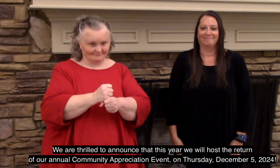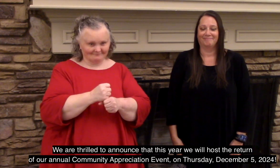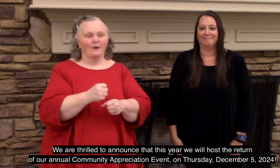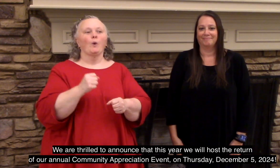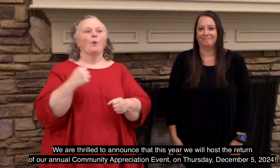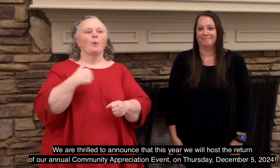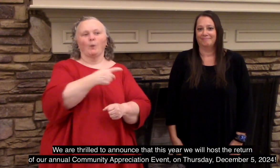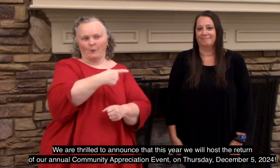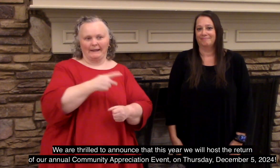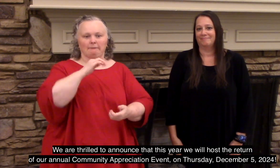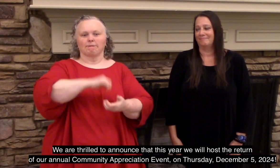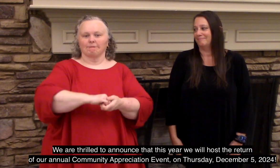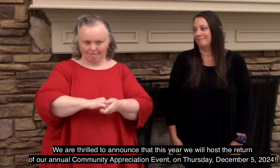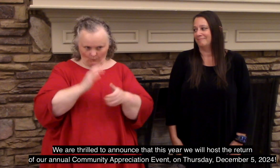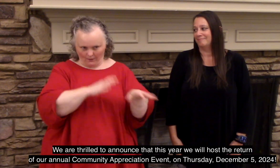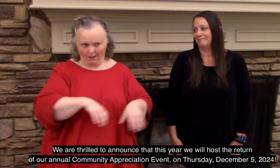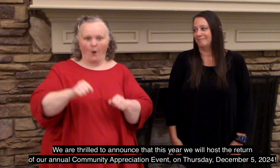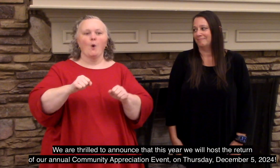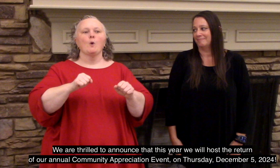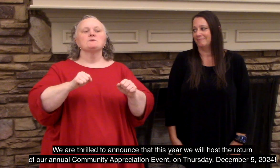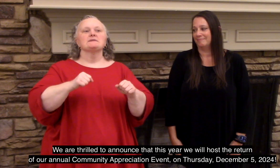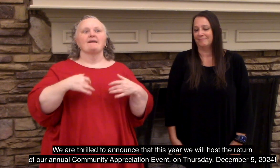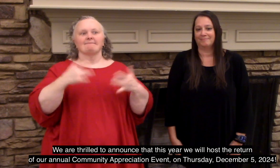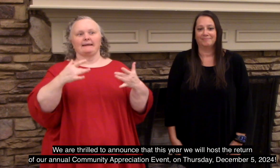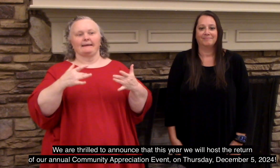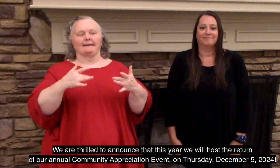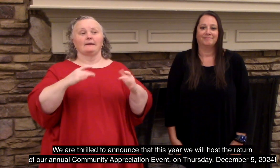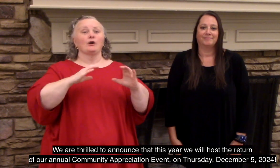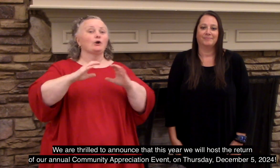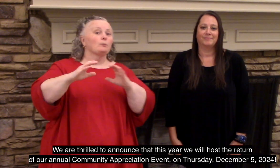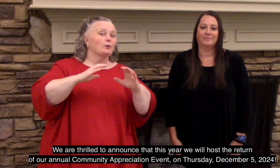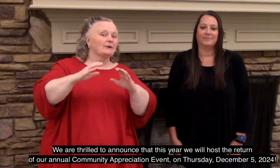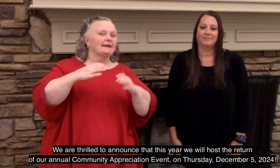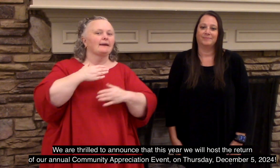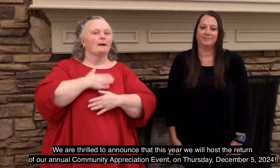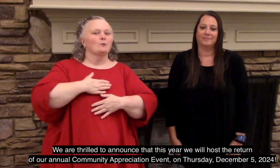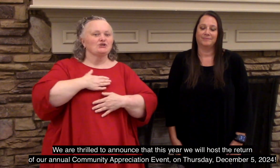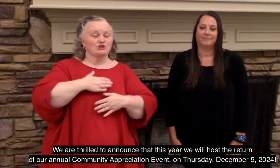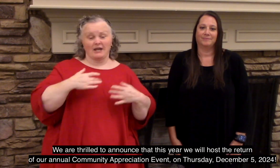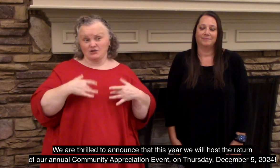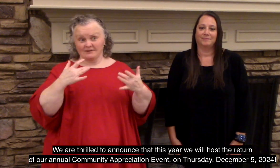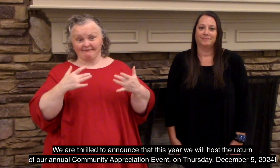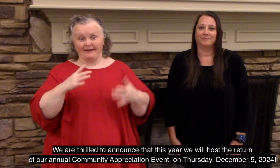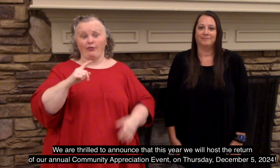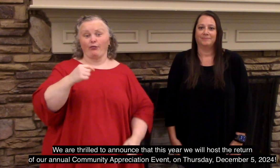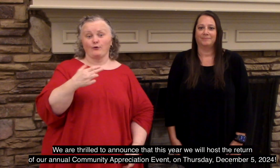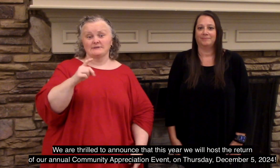We are thrilled to announce that this year we will host the return of our annual Community Appreciation Event on Thursday, December